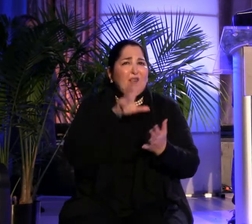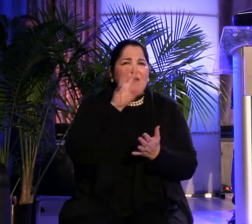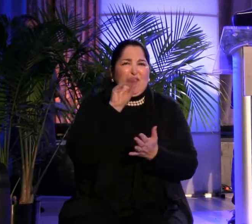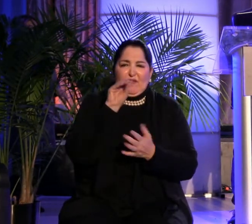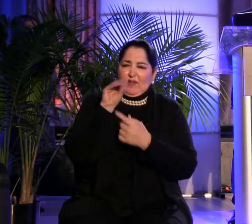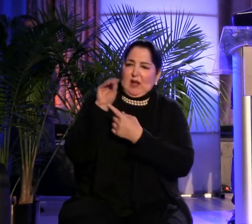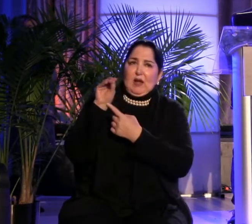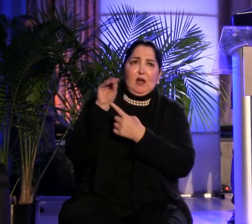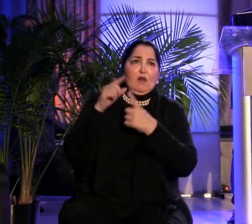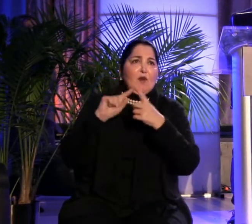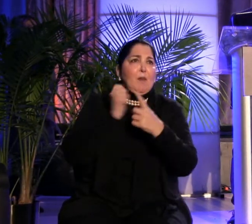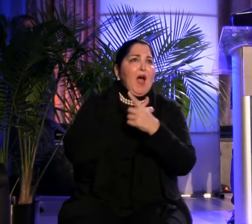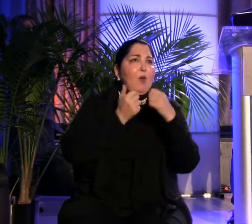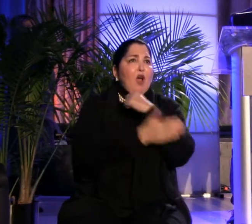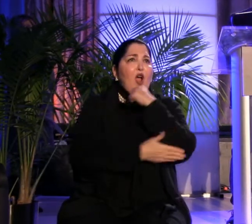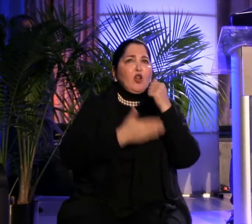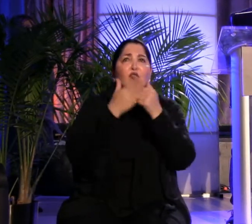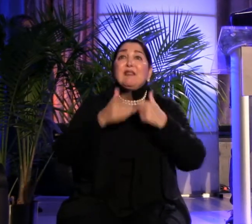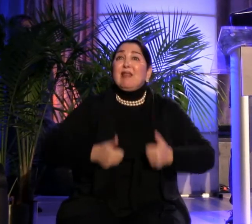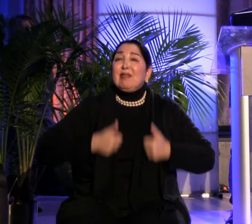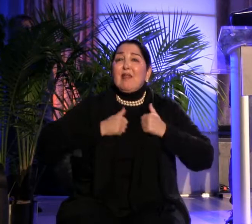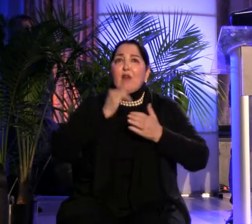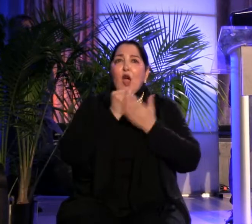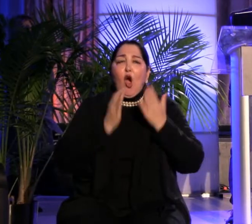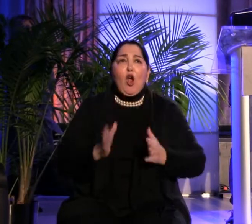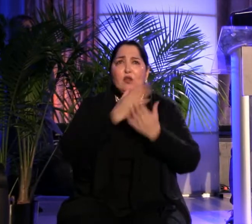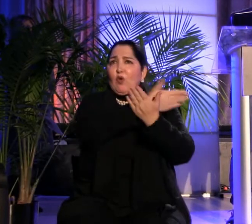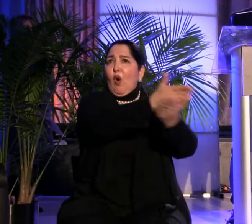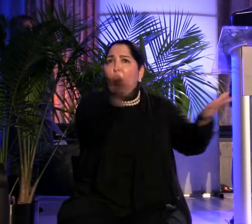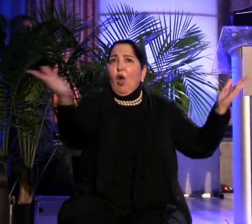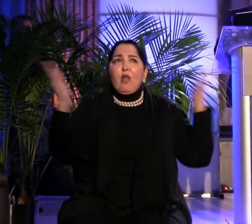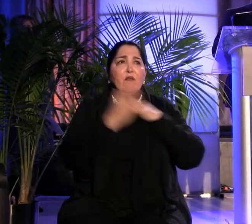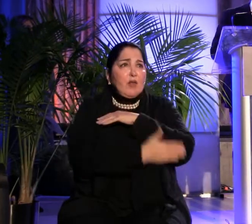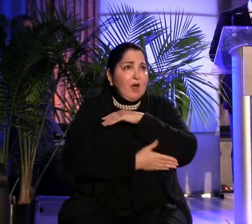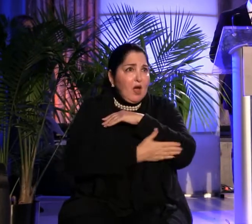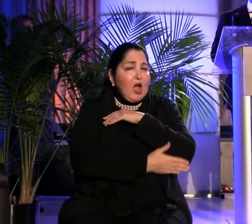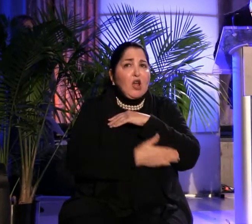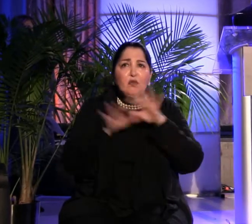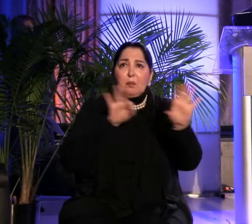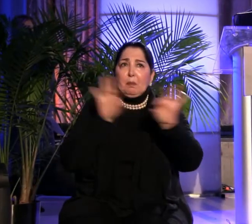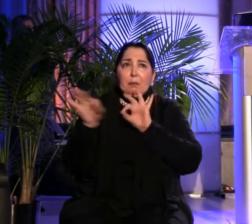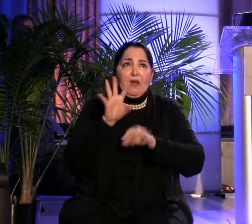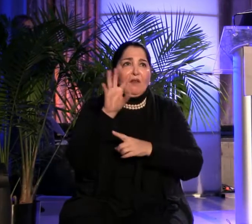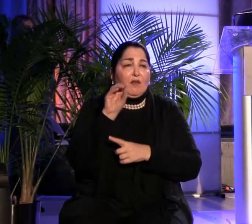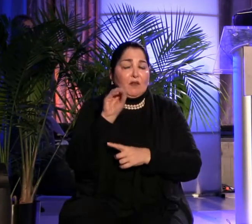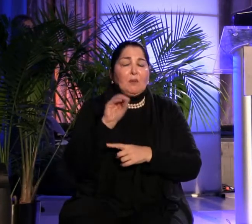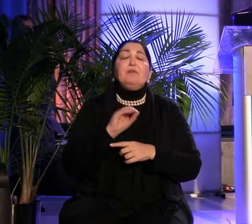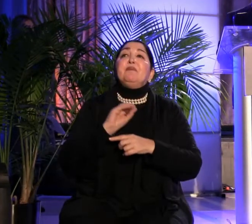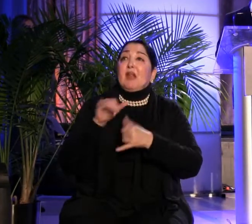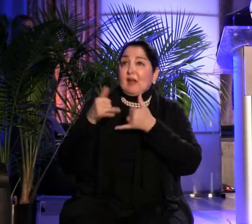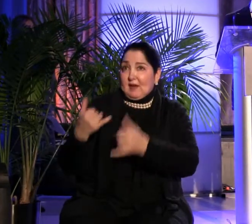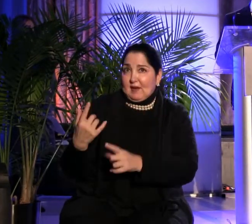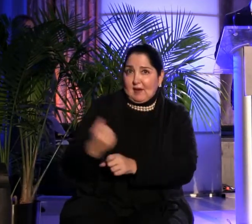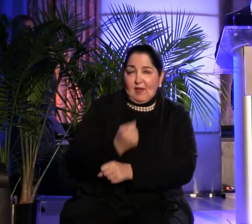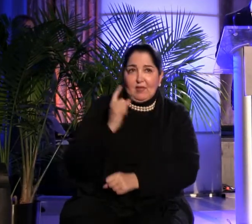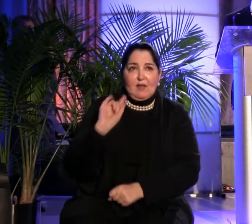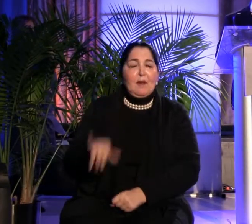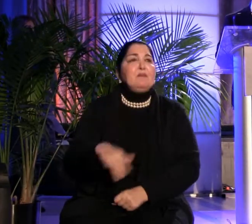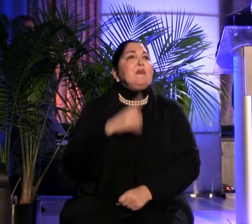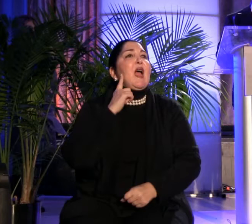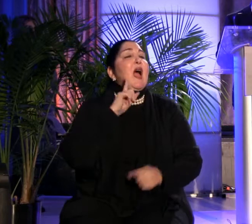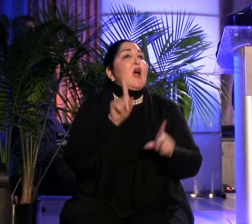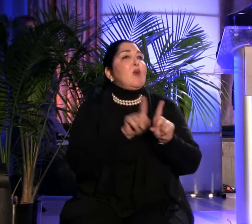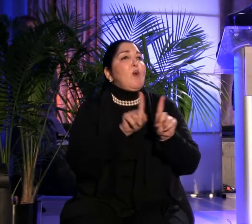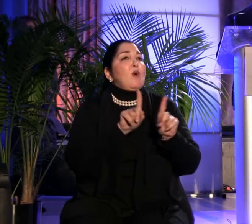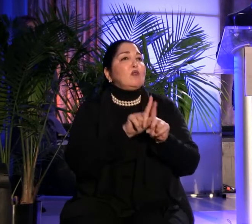country's greatest living artists. He is the 2011 Alpert Award winner in theater and